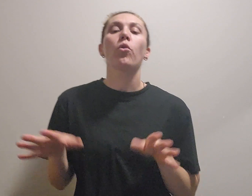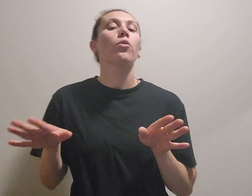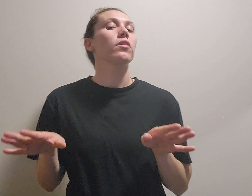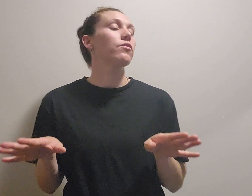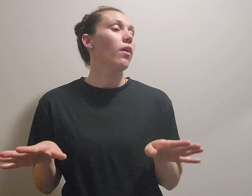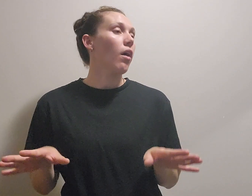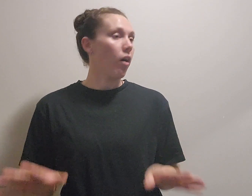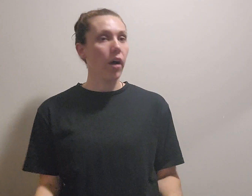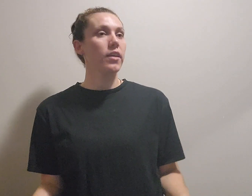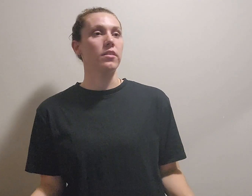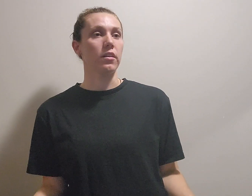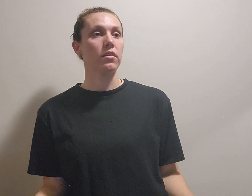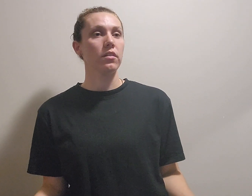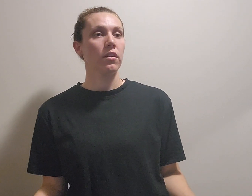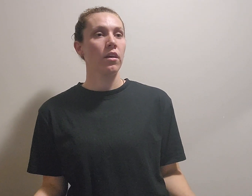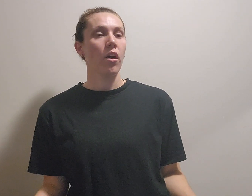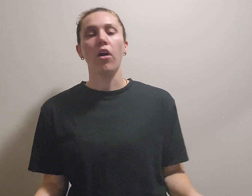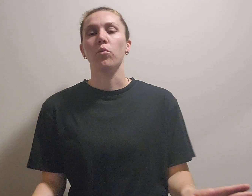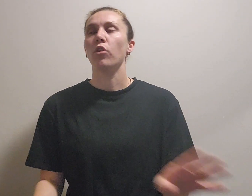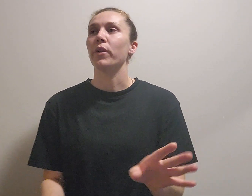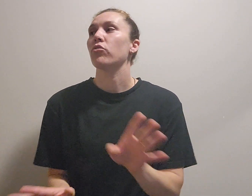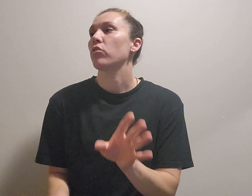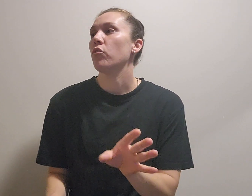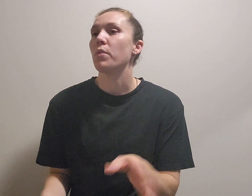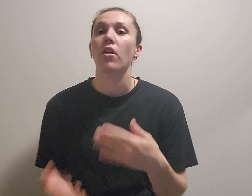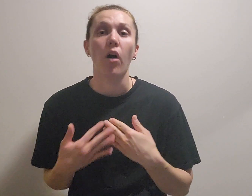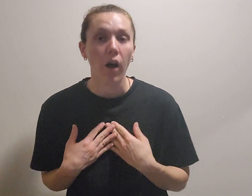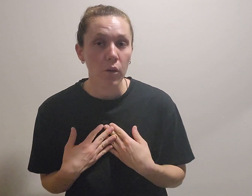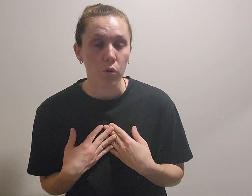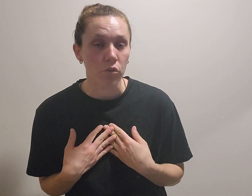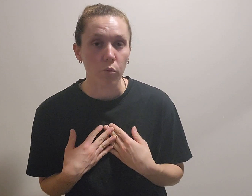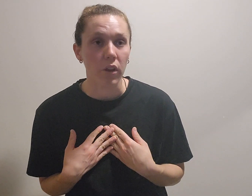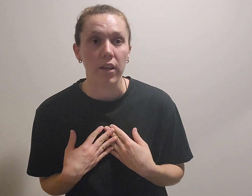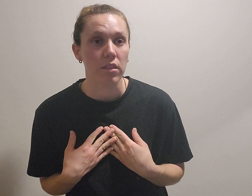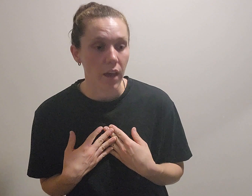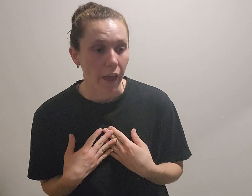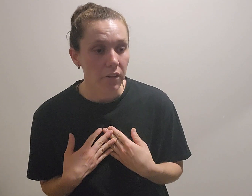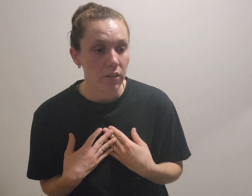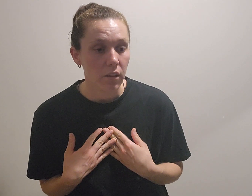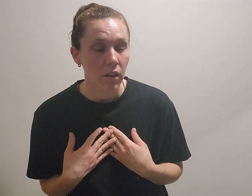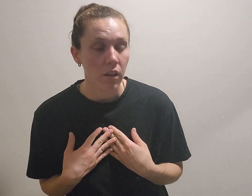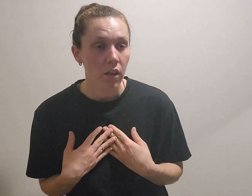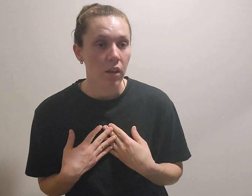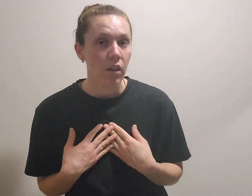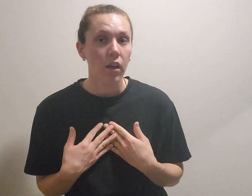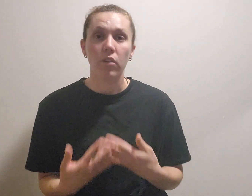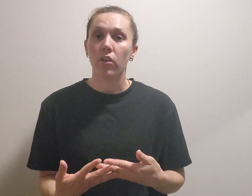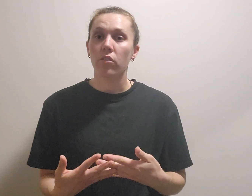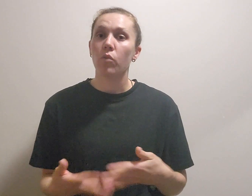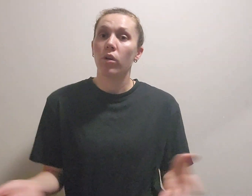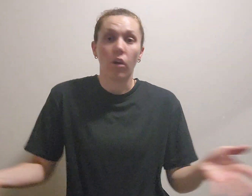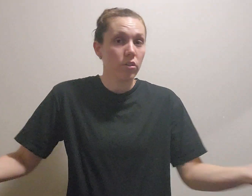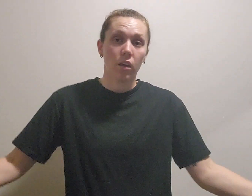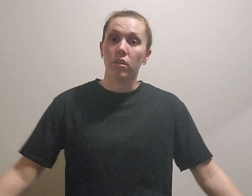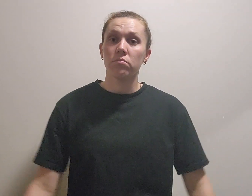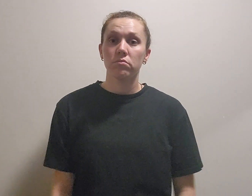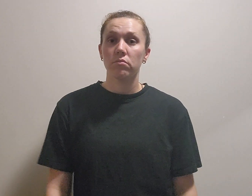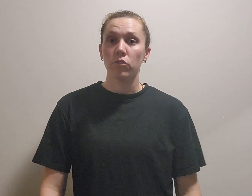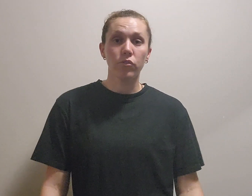course if I did it oh no excuse me I wouldn't do it like that. And I say well okay then you